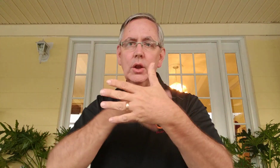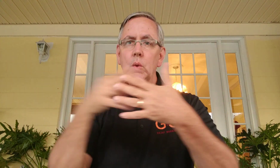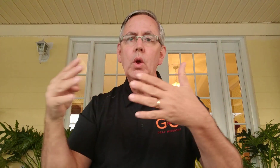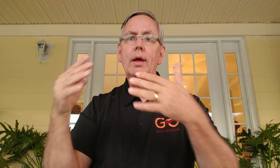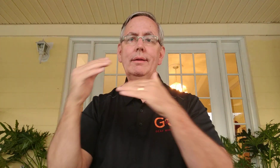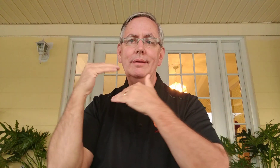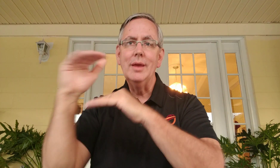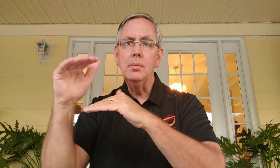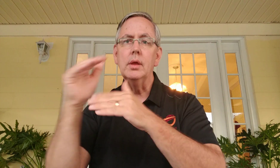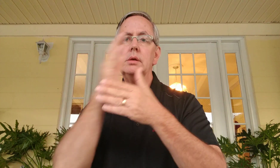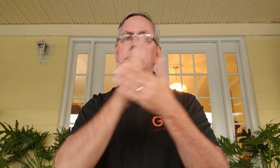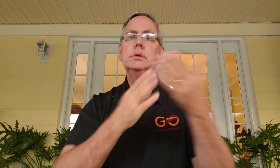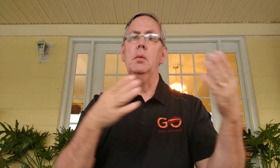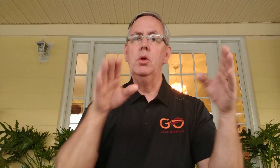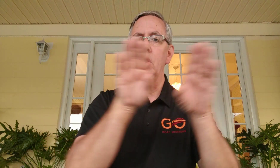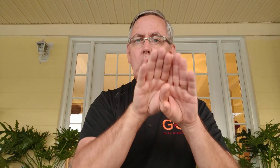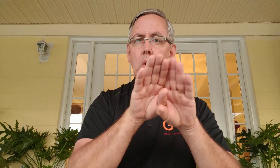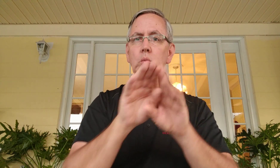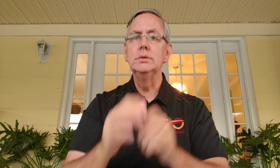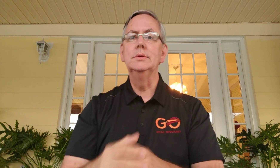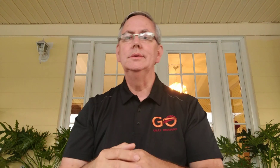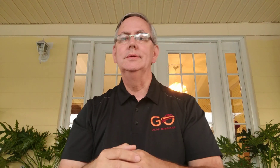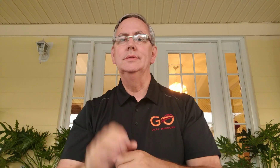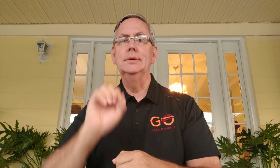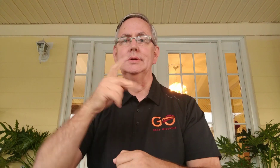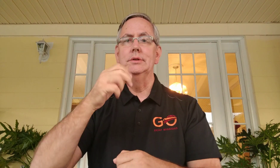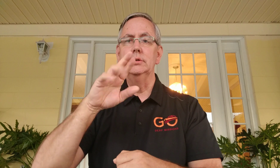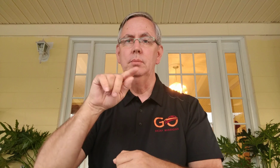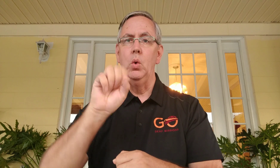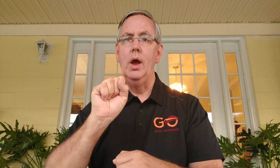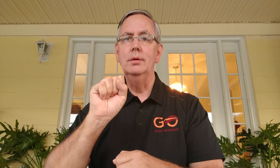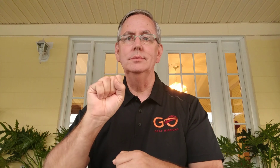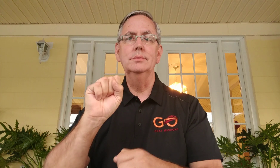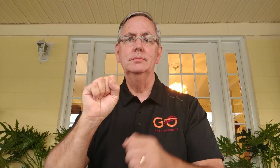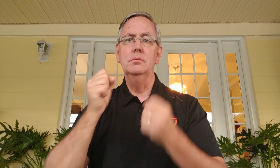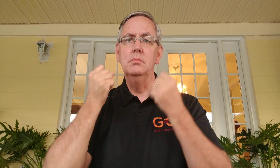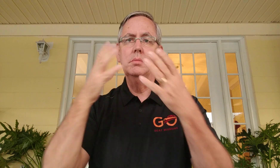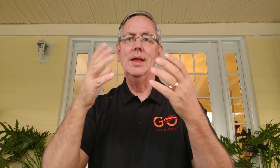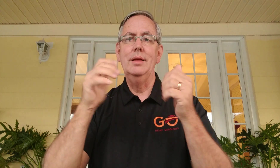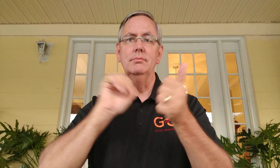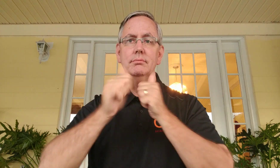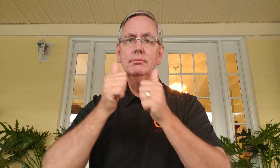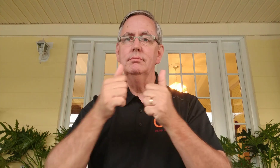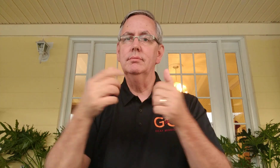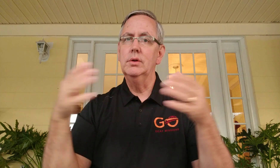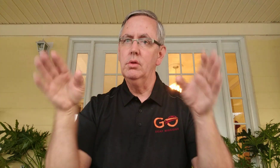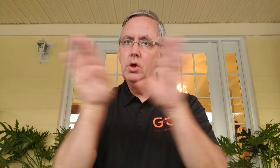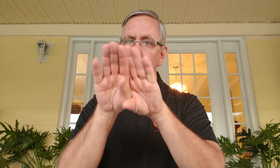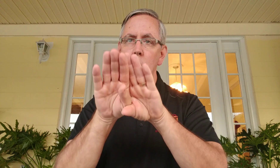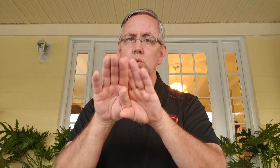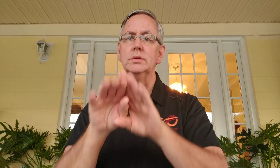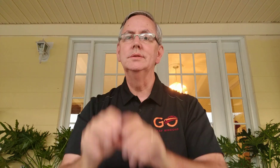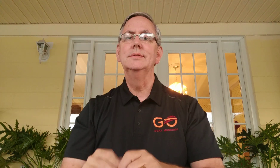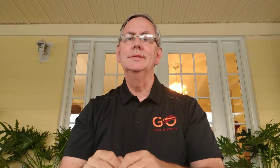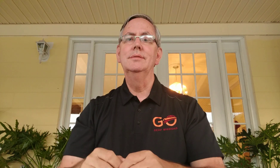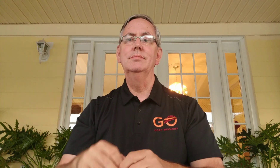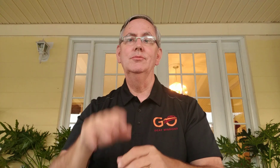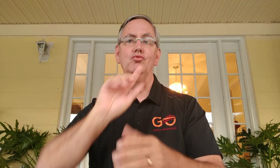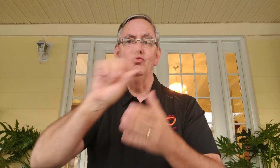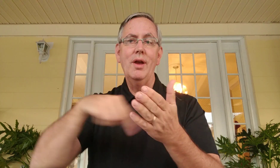Shopping is different. Stores are on schedule. Some are even closed. Many of our sports have been closed.